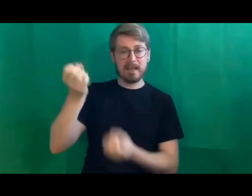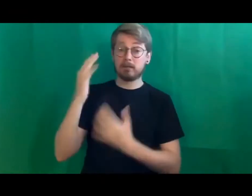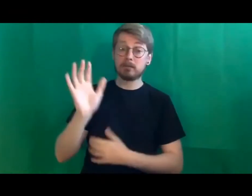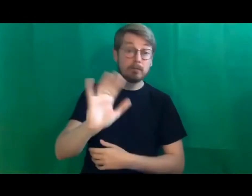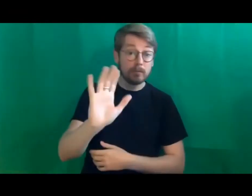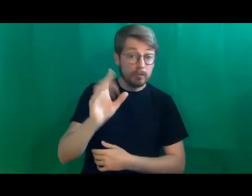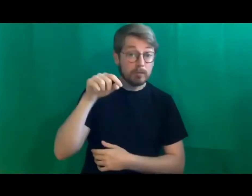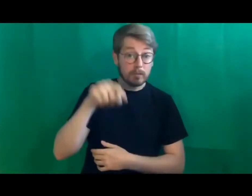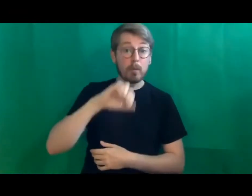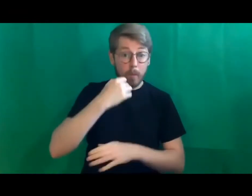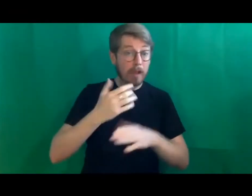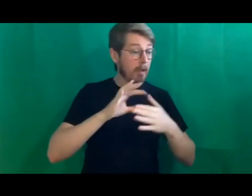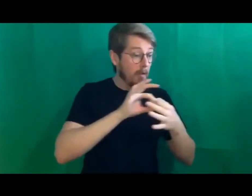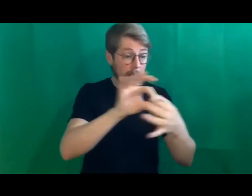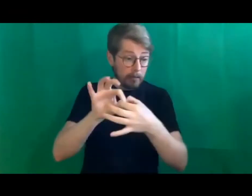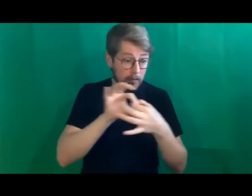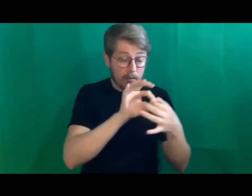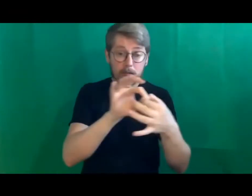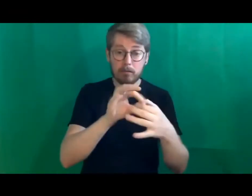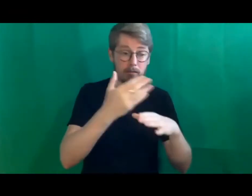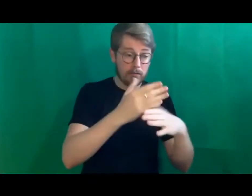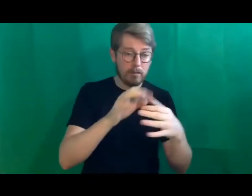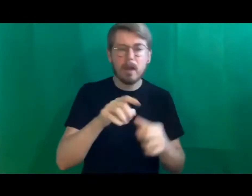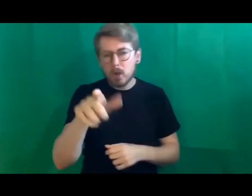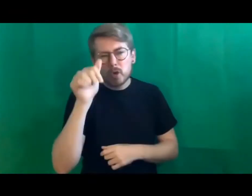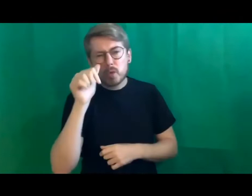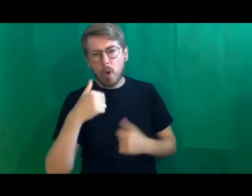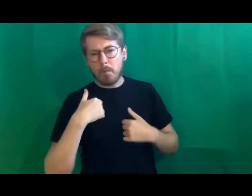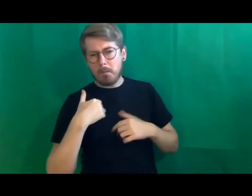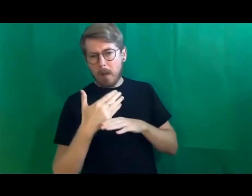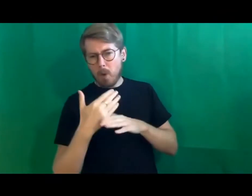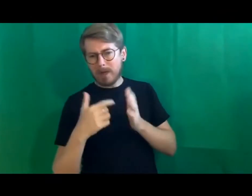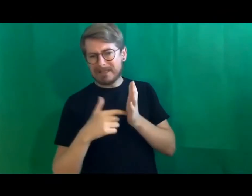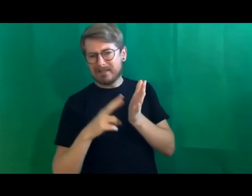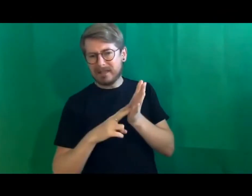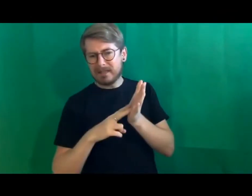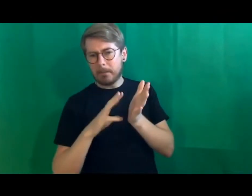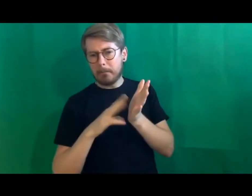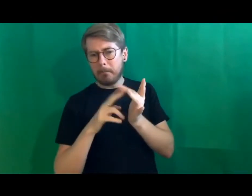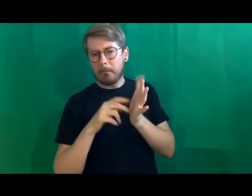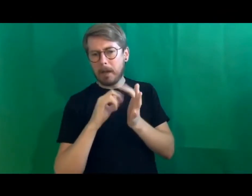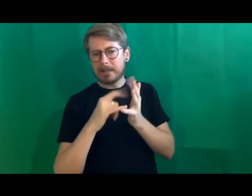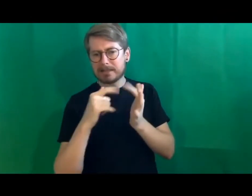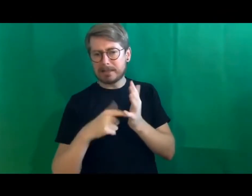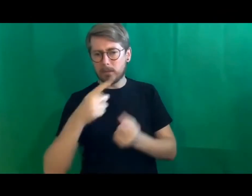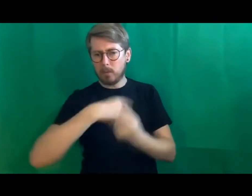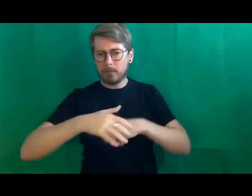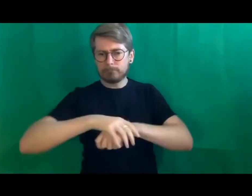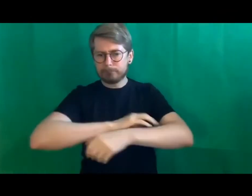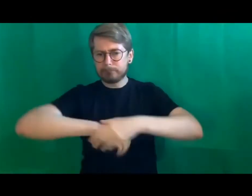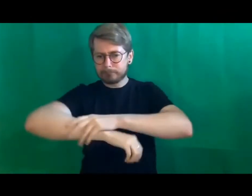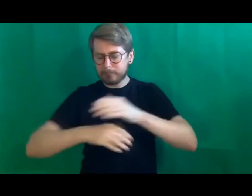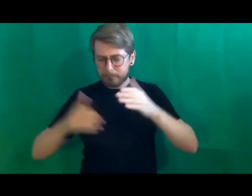and if anyone knows the work that I do with the TV mindset you know that we have this sort of tenacity of getting results